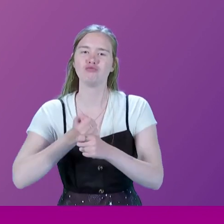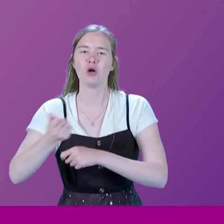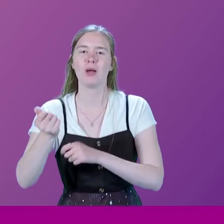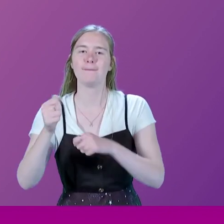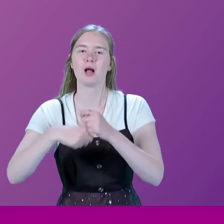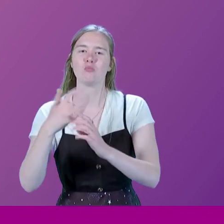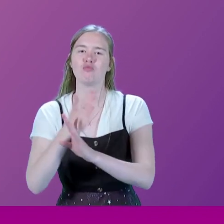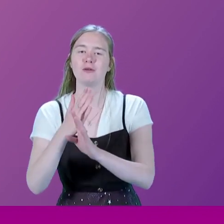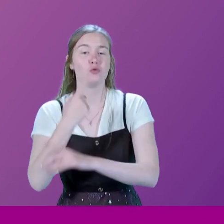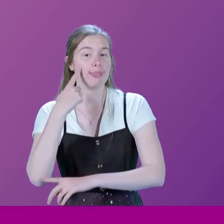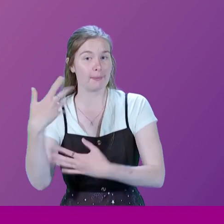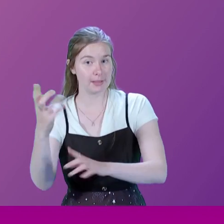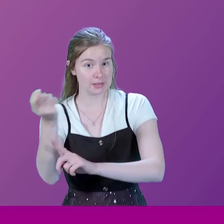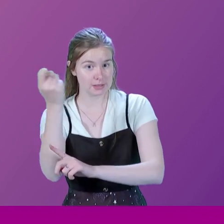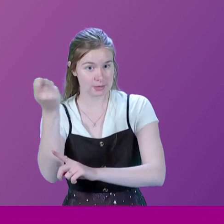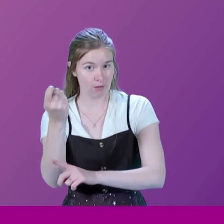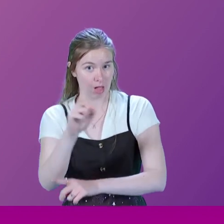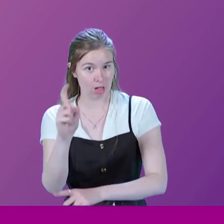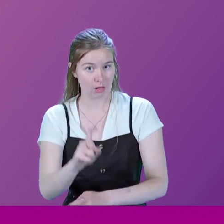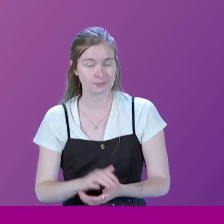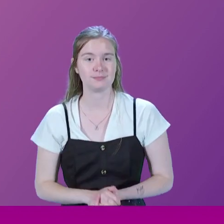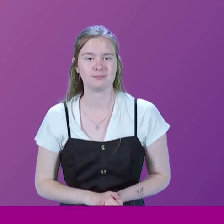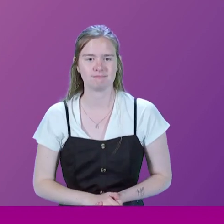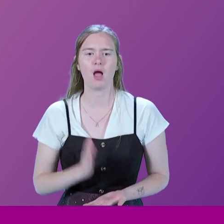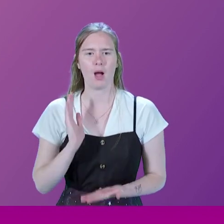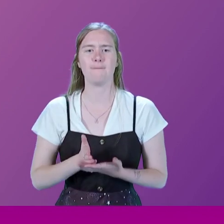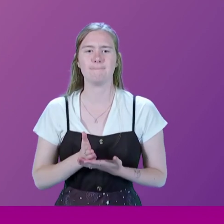that that has been a success? Undoubtedly.